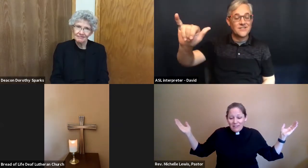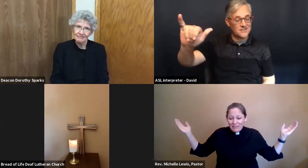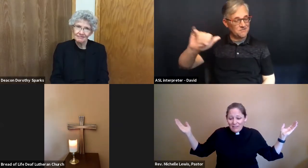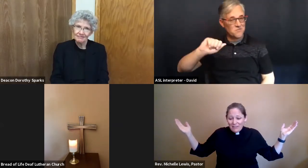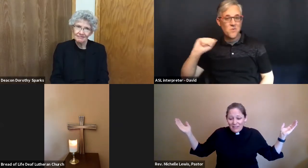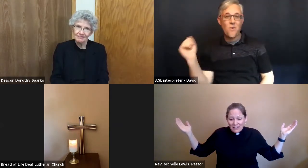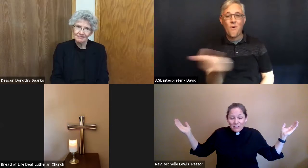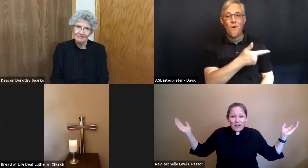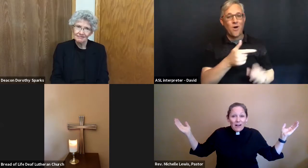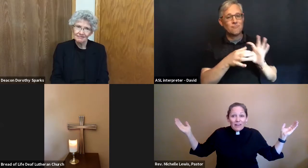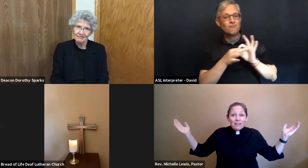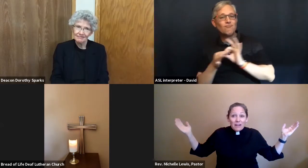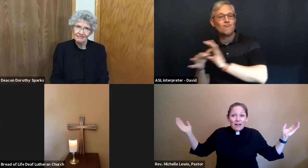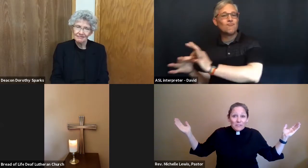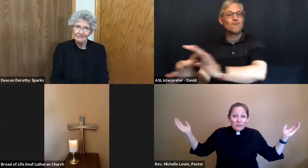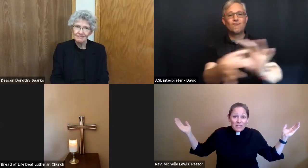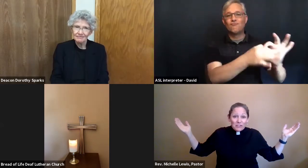in God's creation.